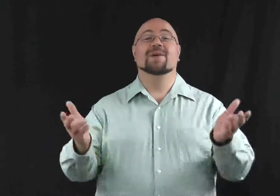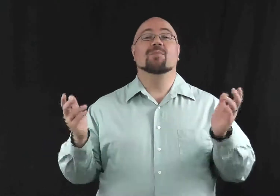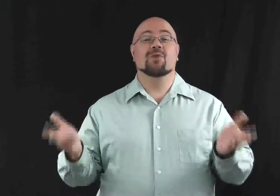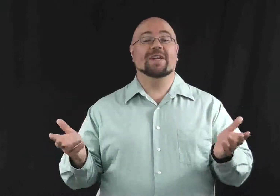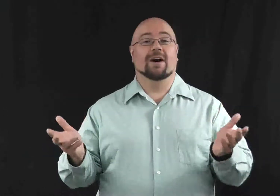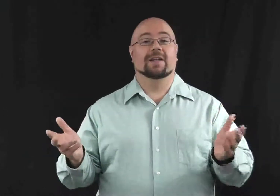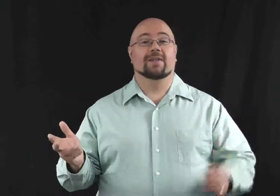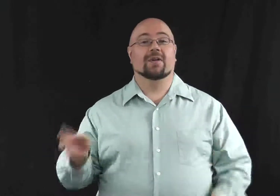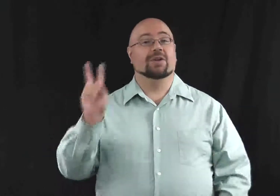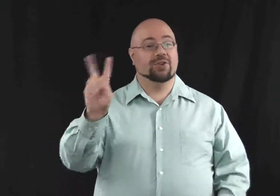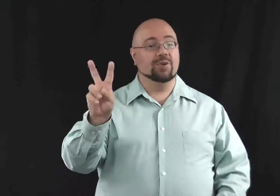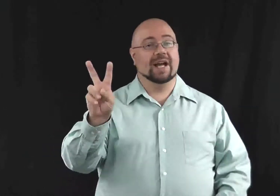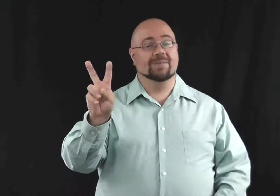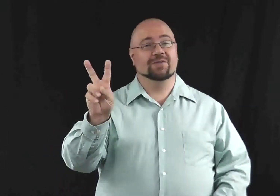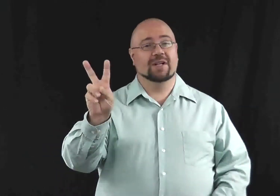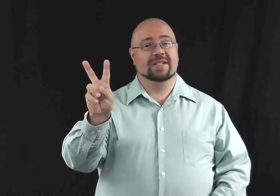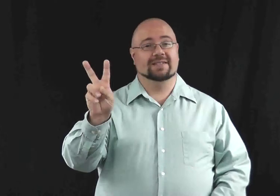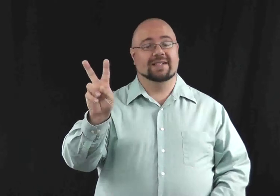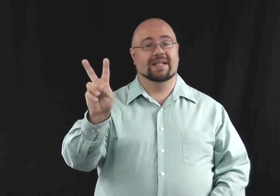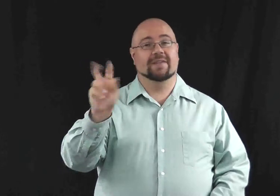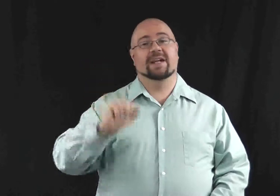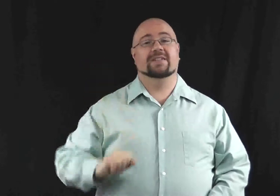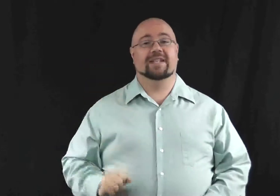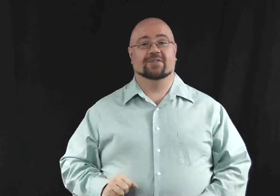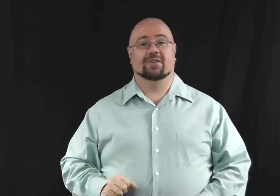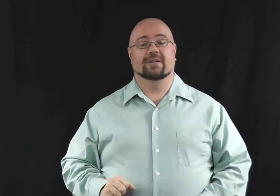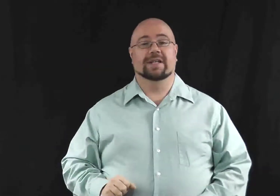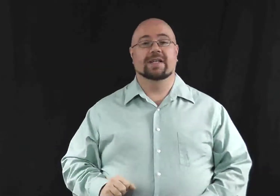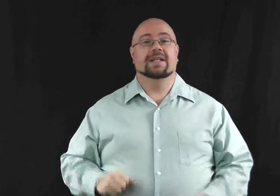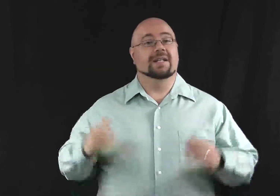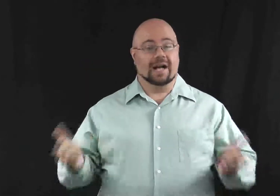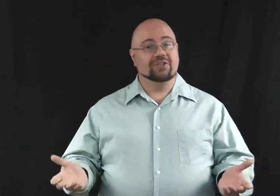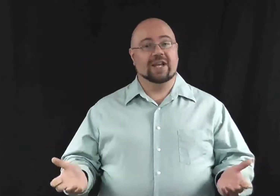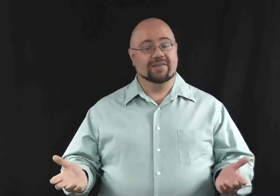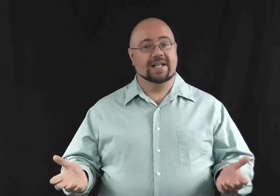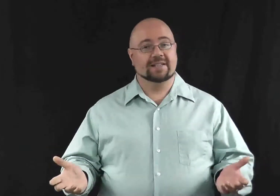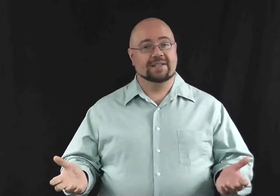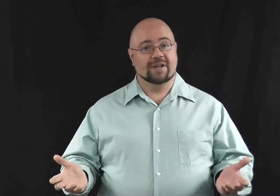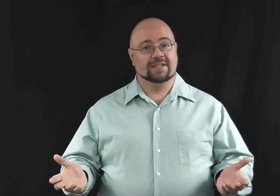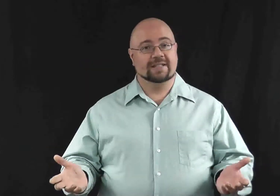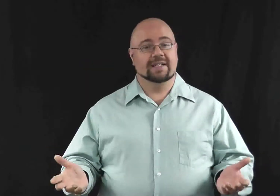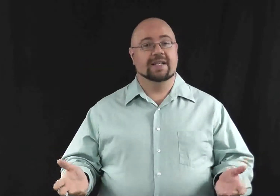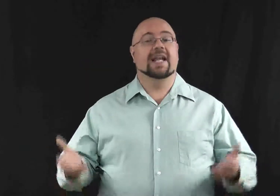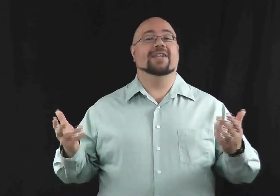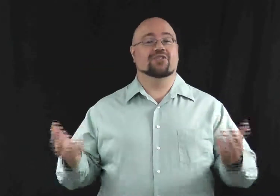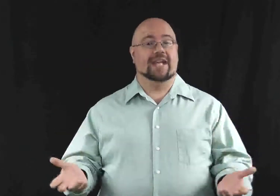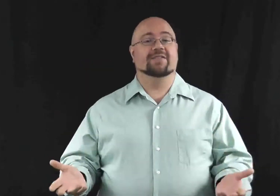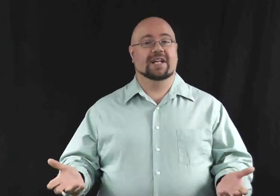Moving on. There are two types of drug testing done in the United States currently. Non-chain of custody drug testing and chain of custody